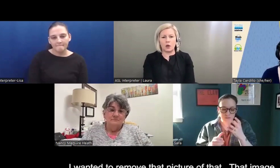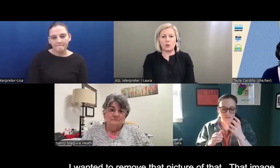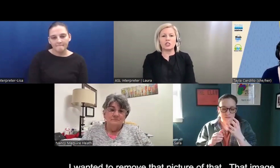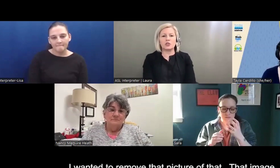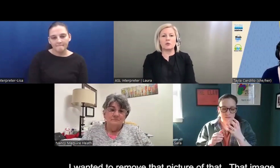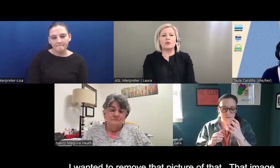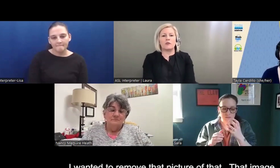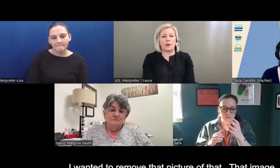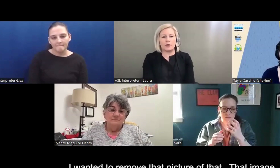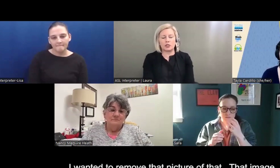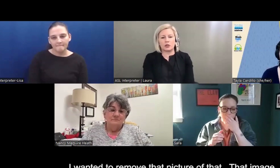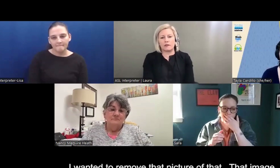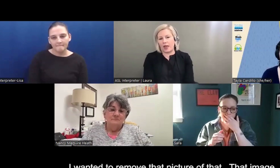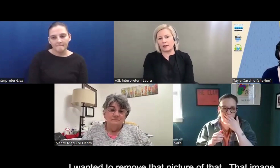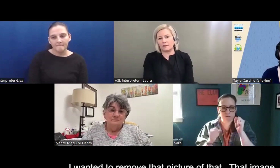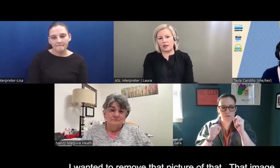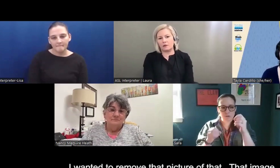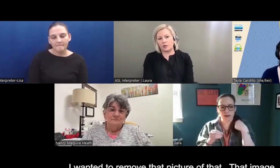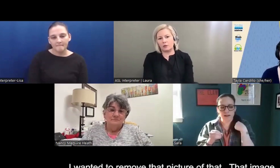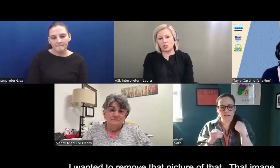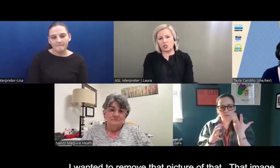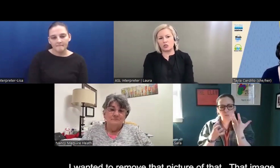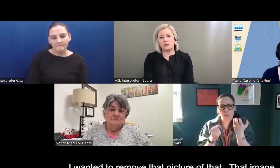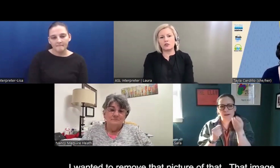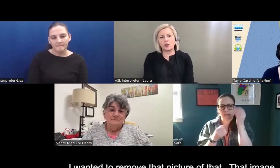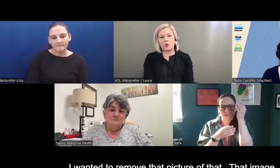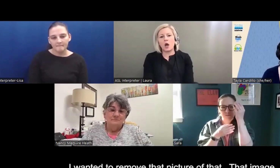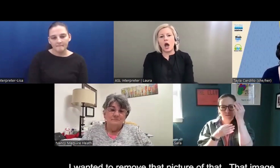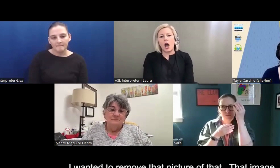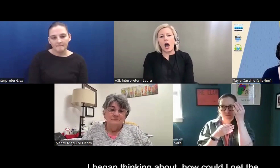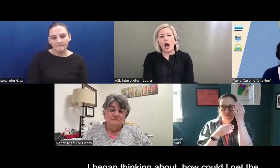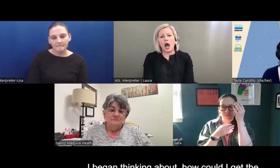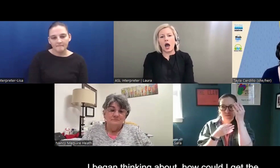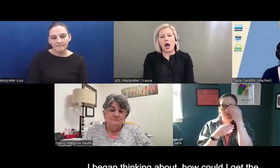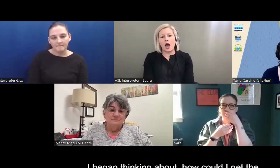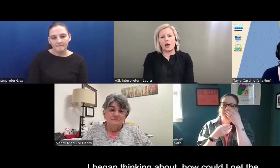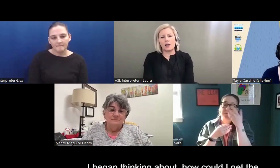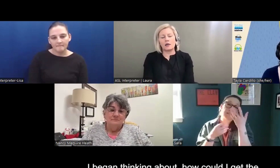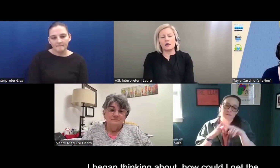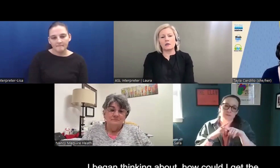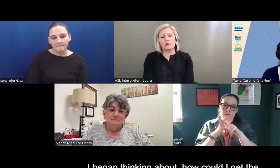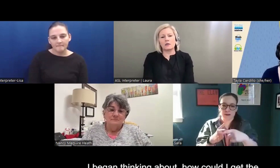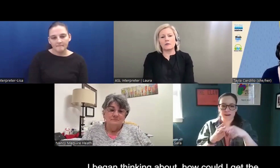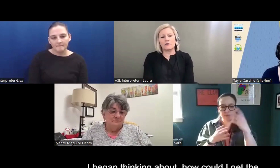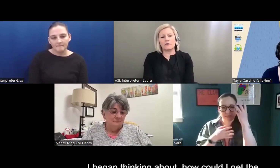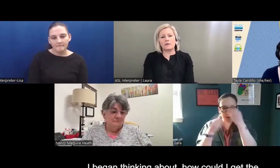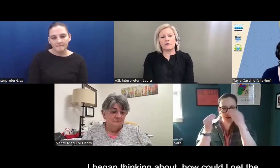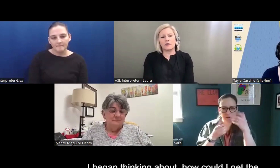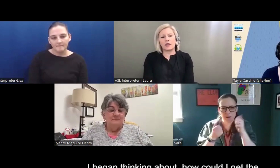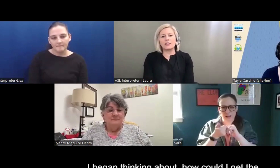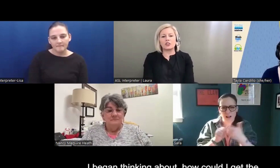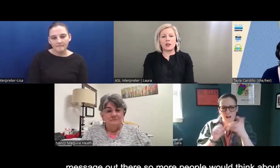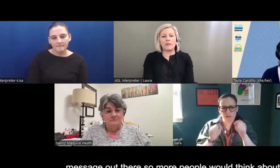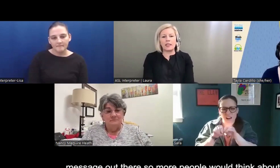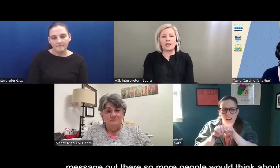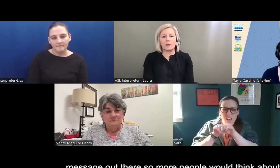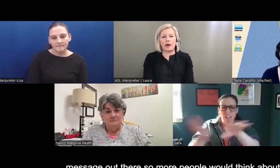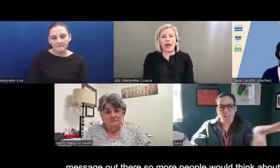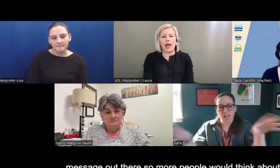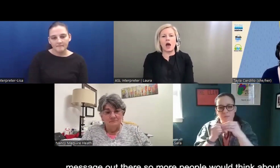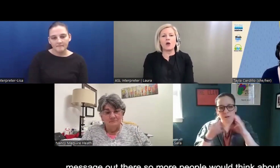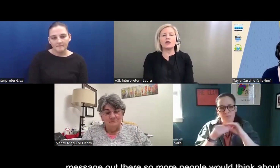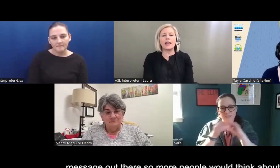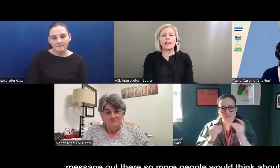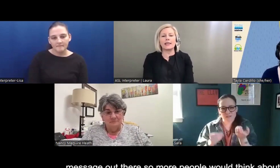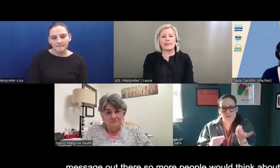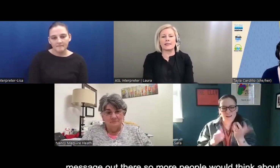I wanted to remove that picture of that, of that image. So I started thinking about